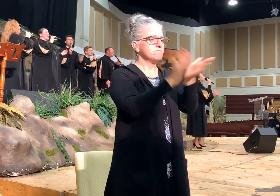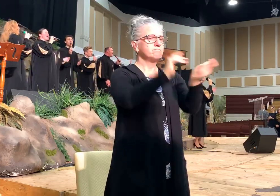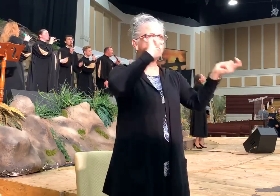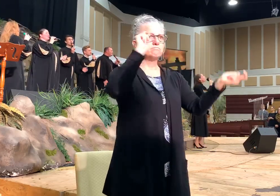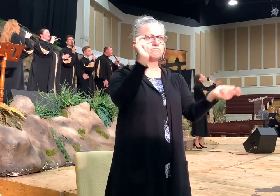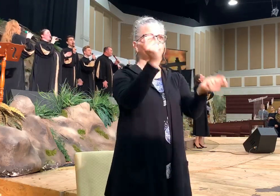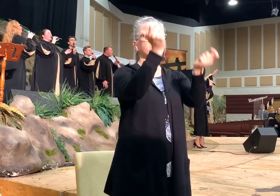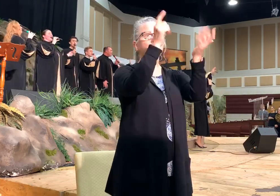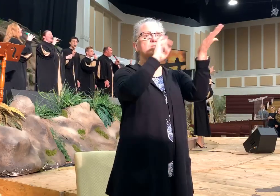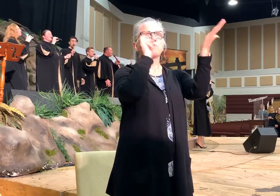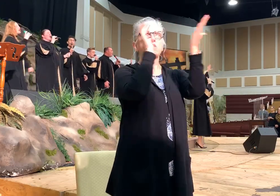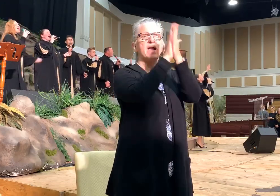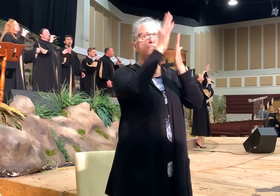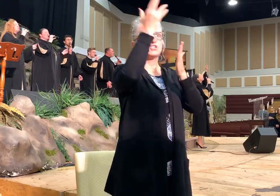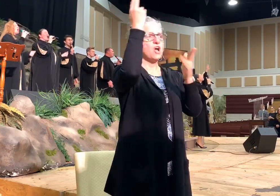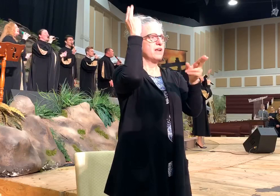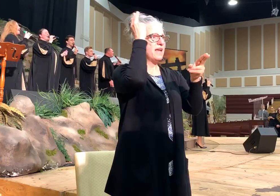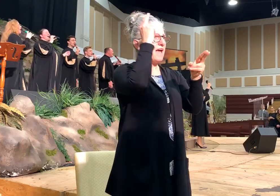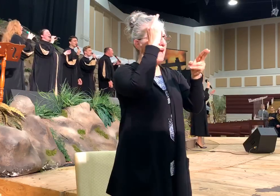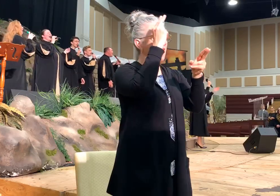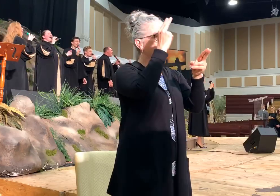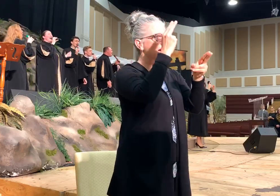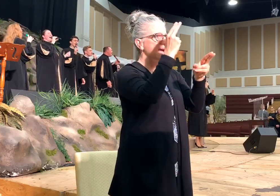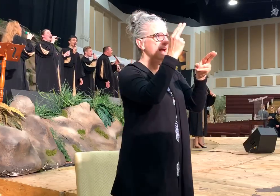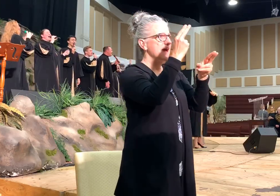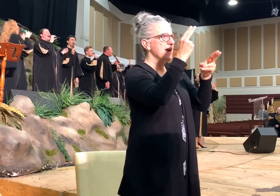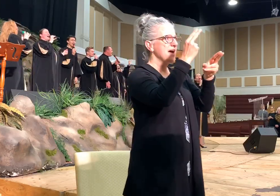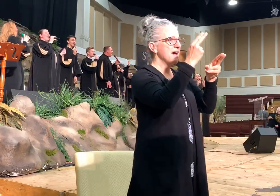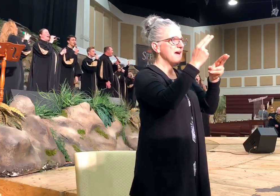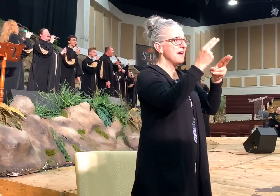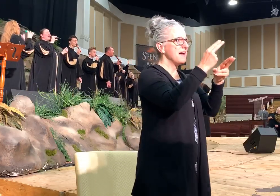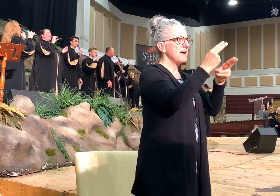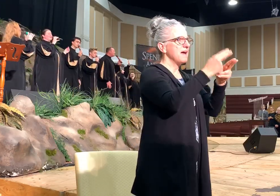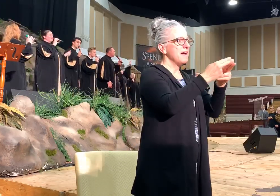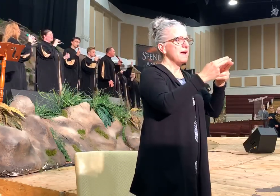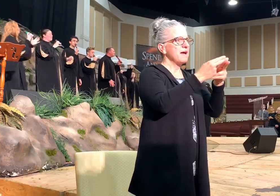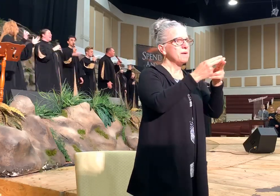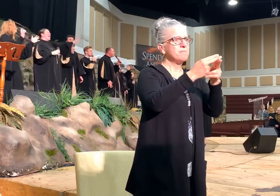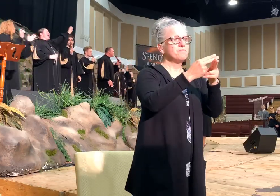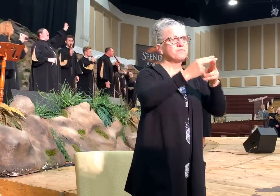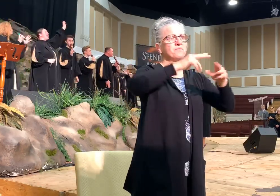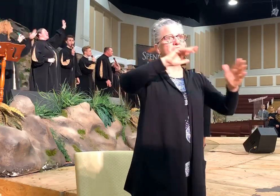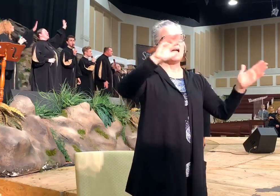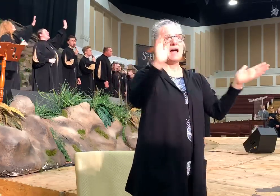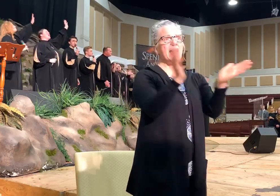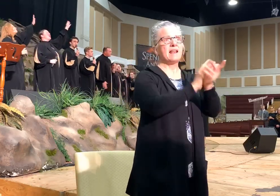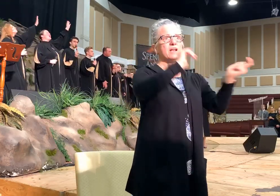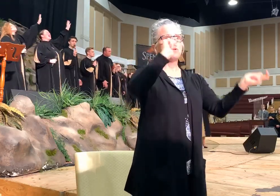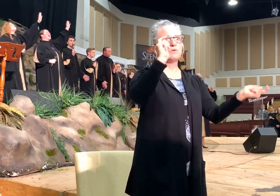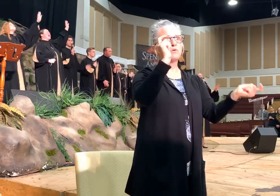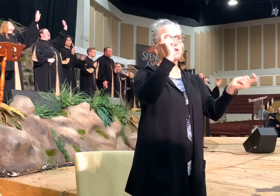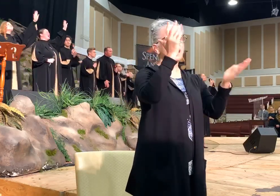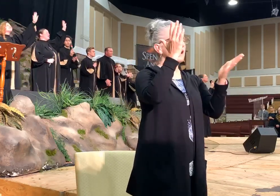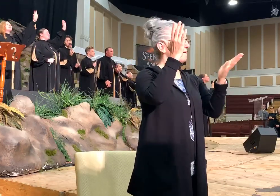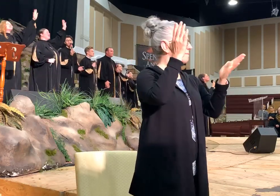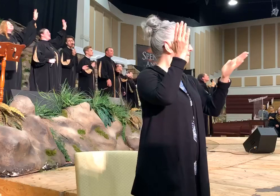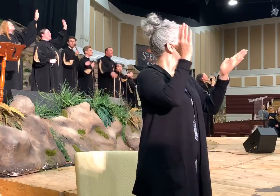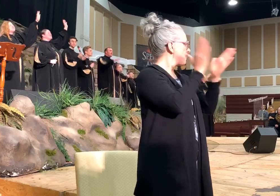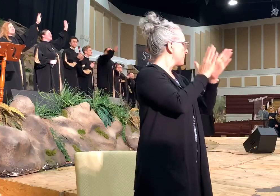Hallelujah! with Heavy Almighty! Praise to the only living God!